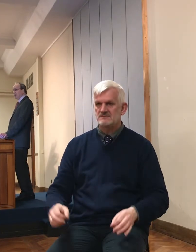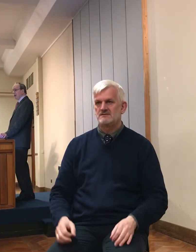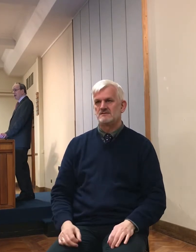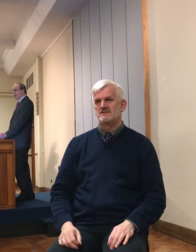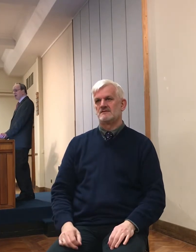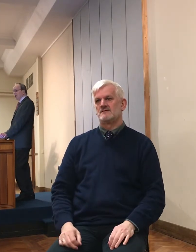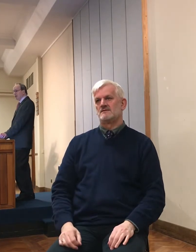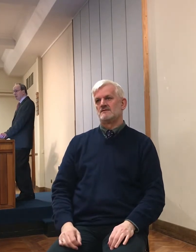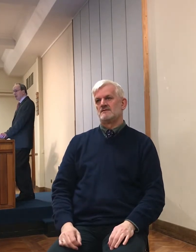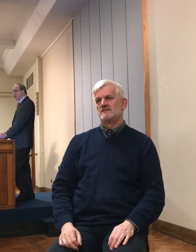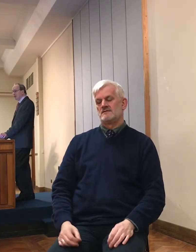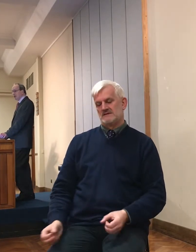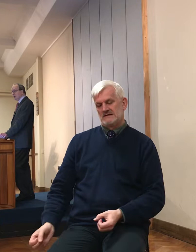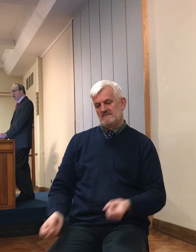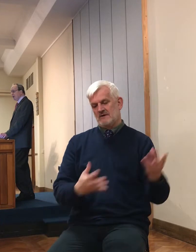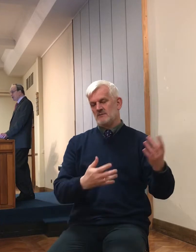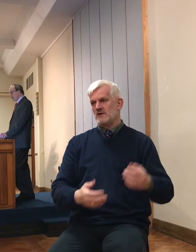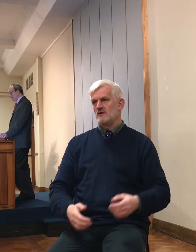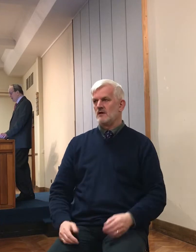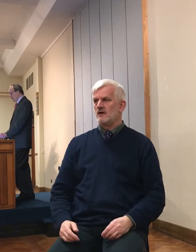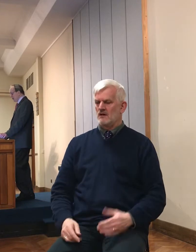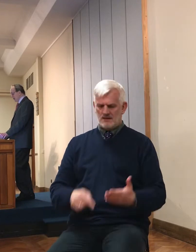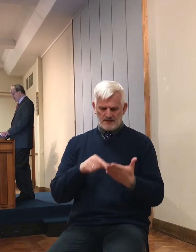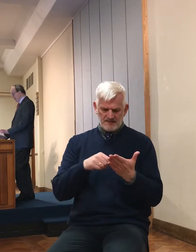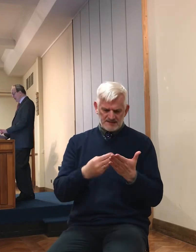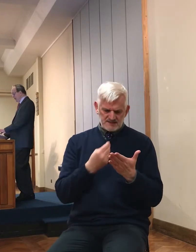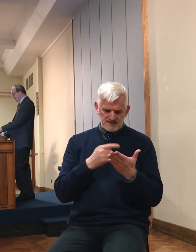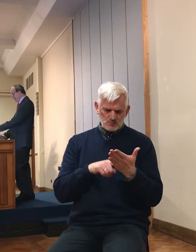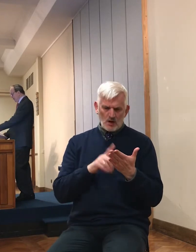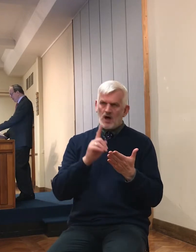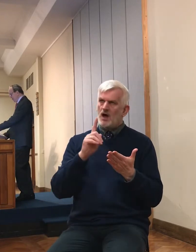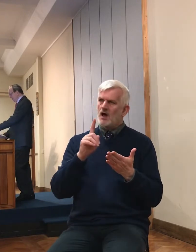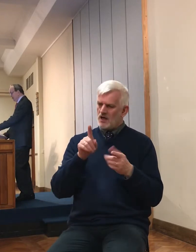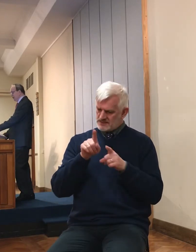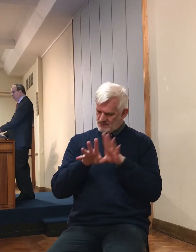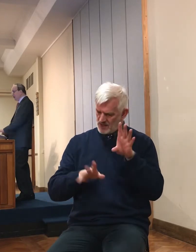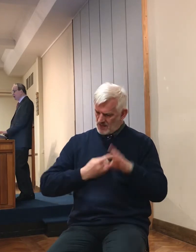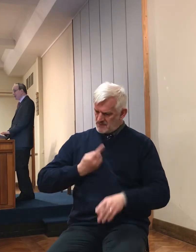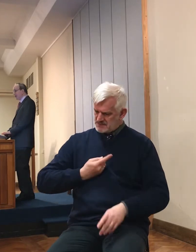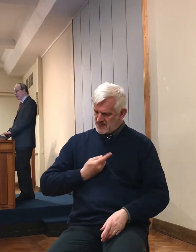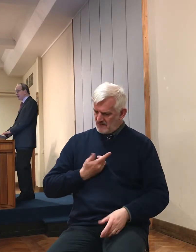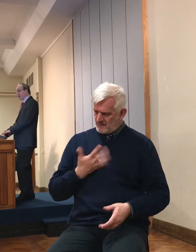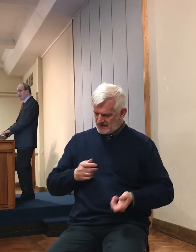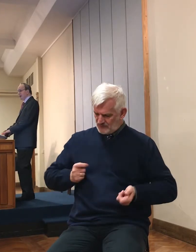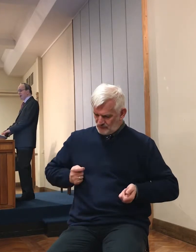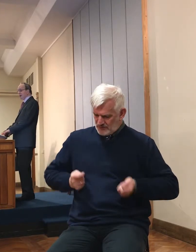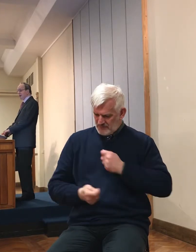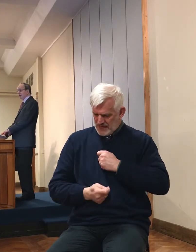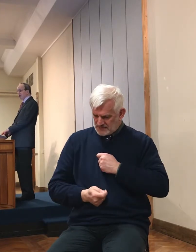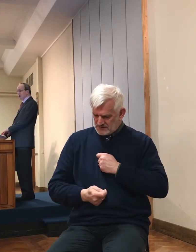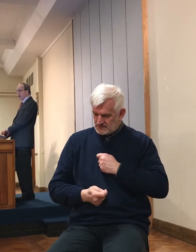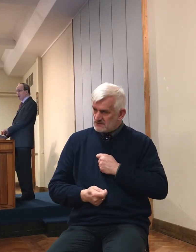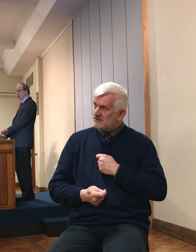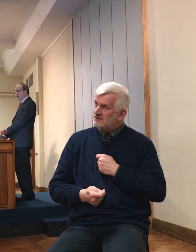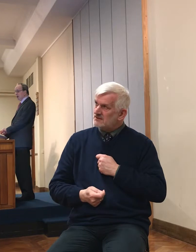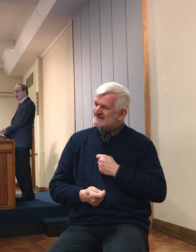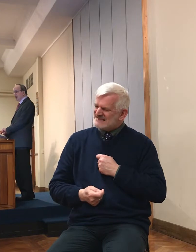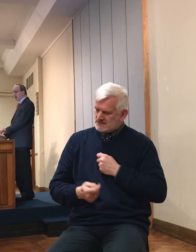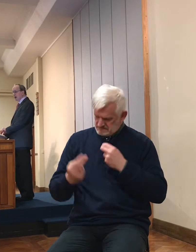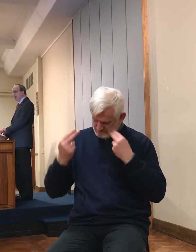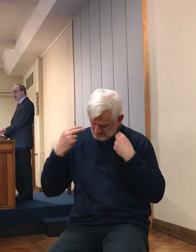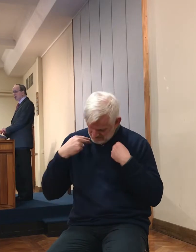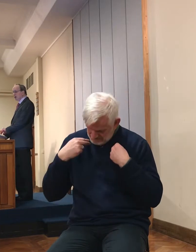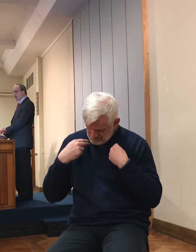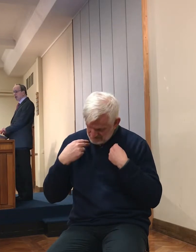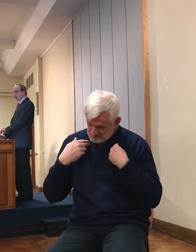picture of repentance before God, although their faith was by no means perfect. And they also employed